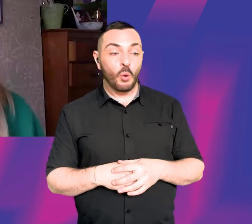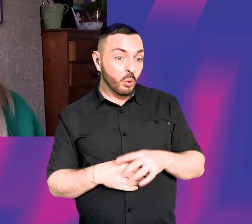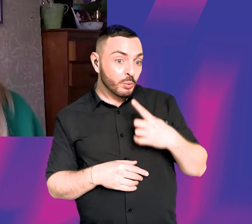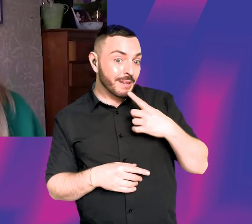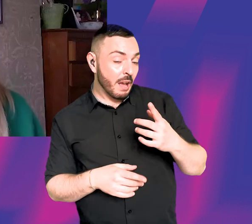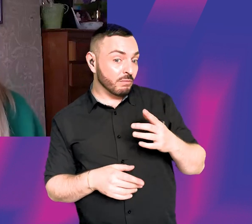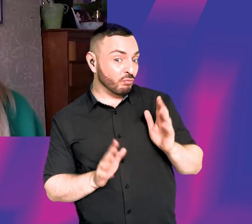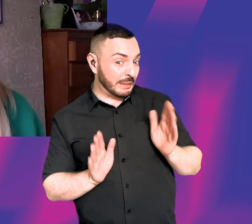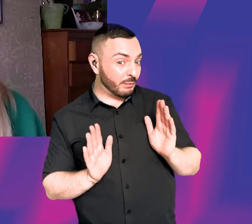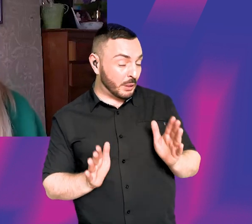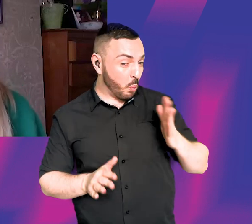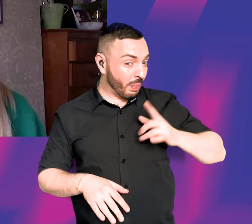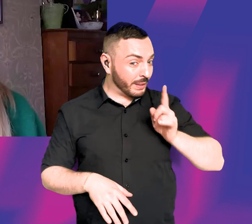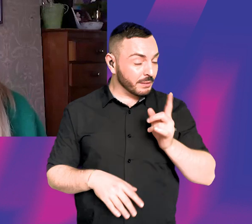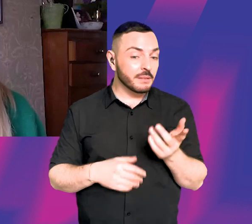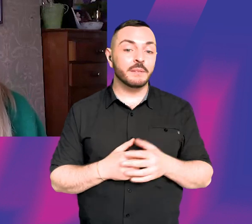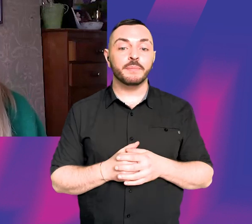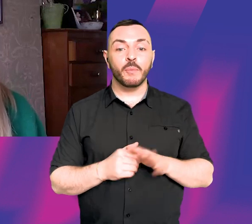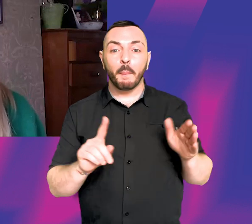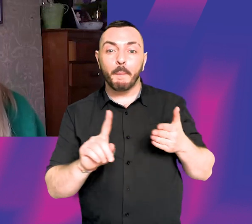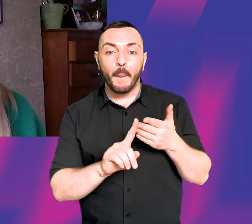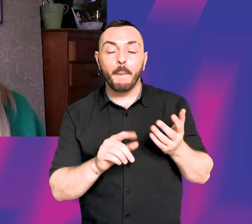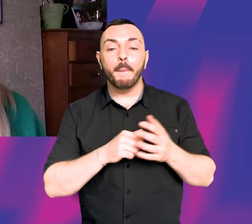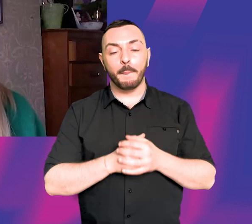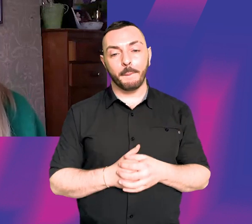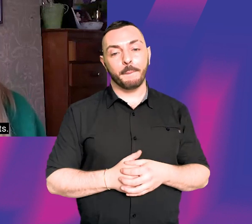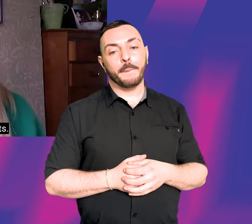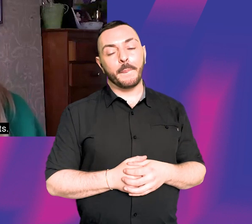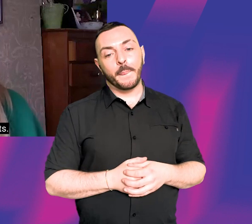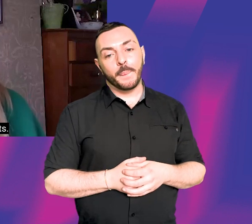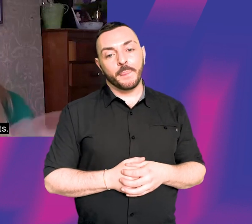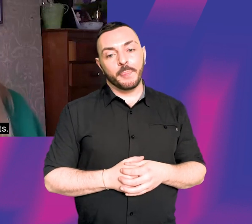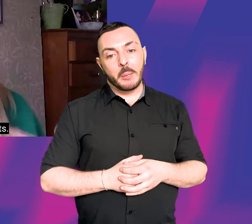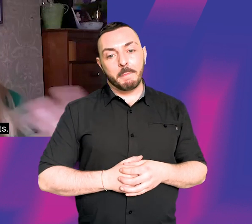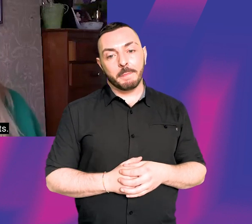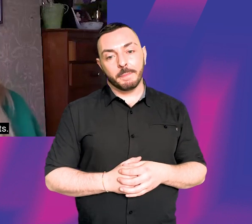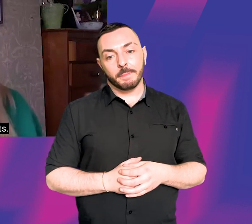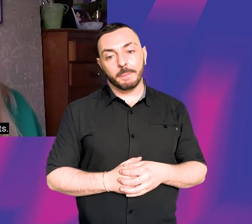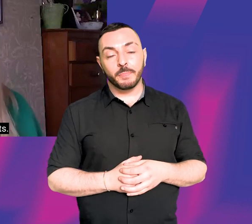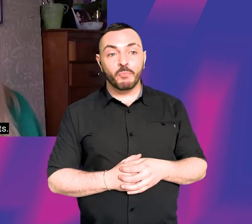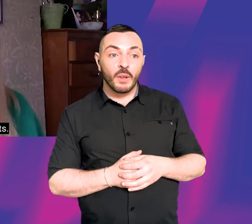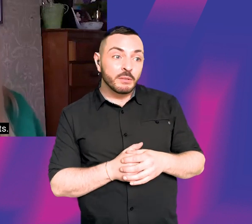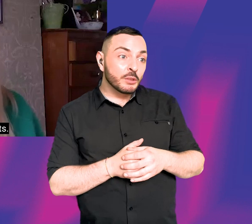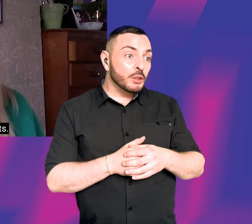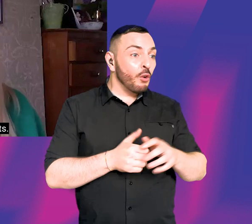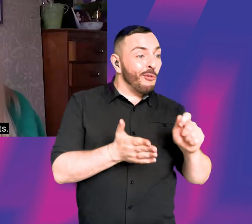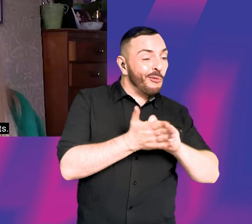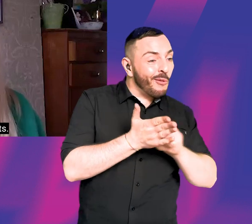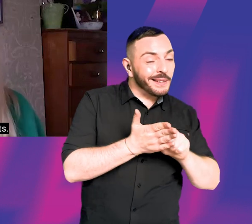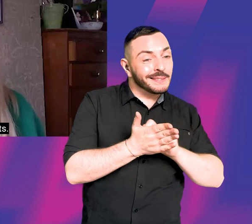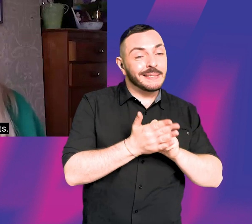want to as well. So yeah, I, you know, for me, like writing screenplays and submitting them